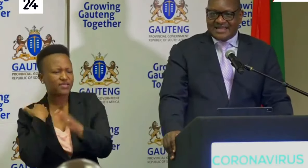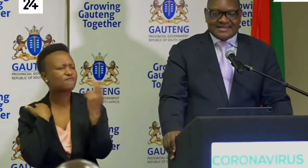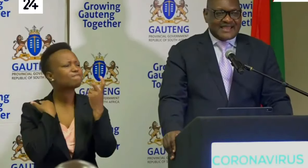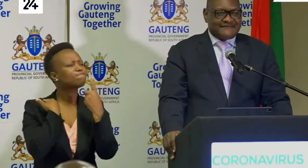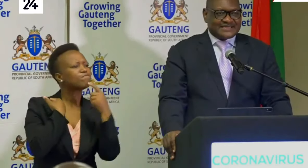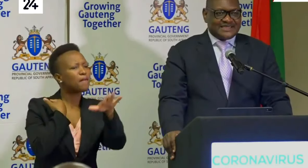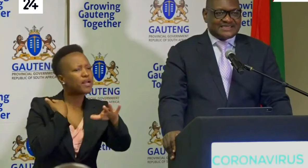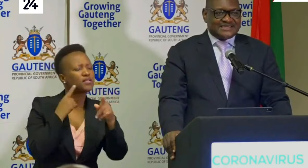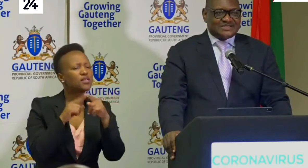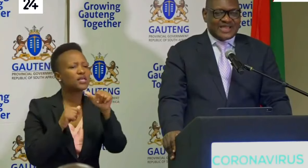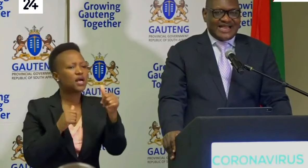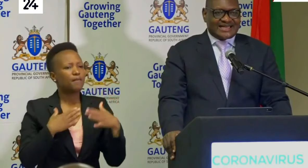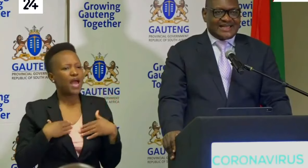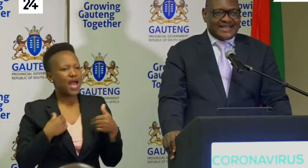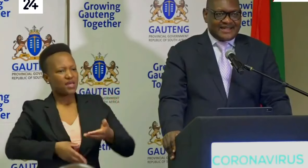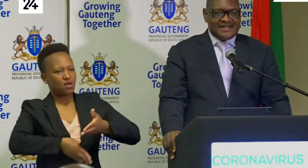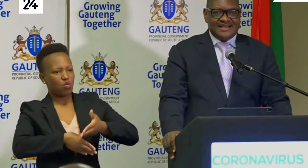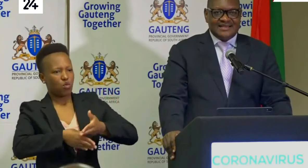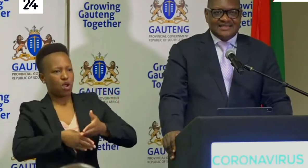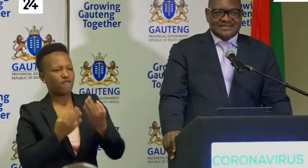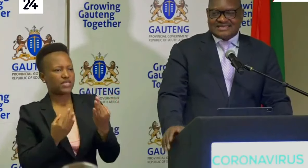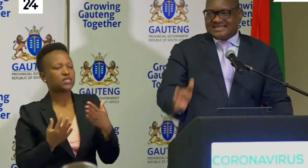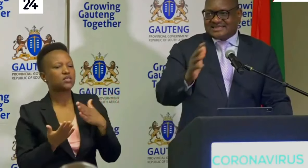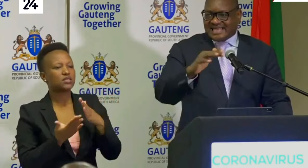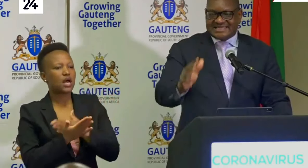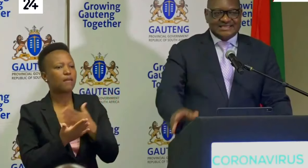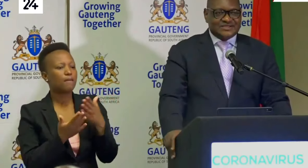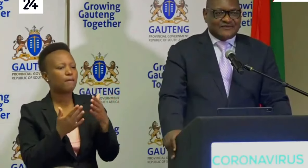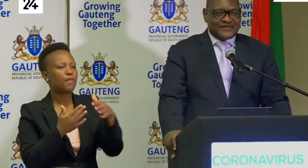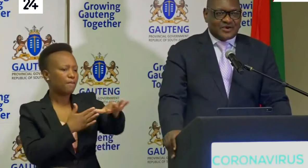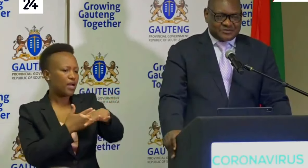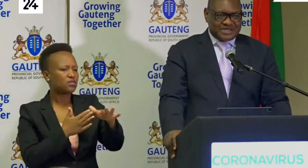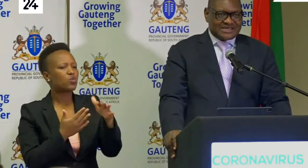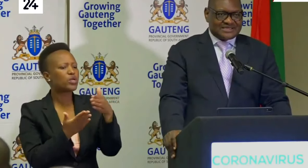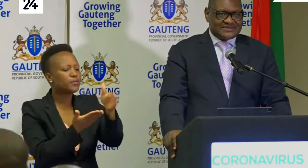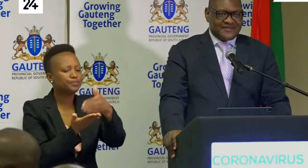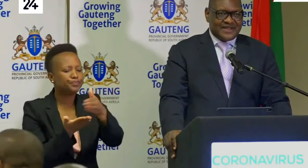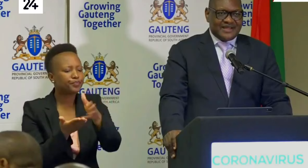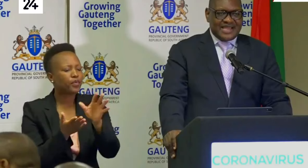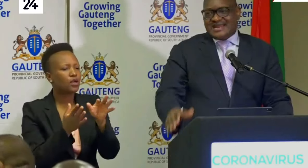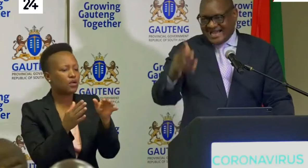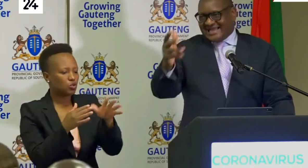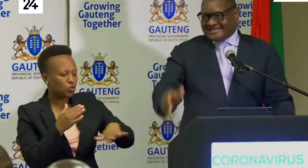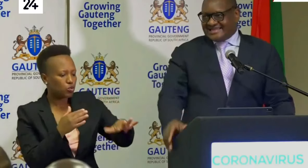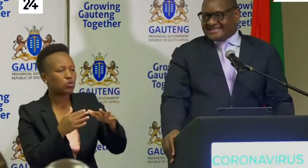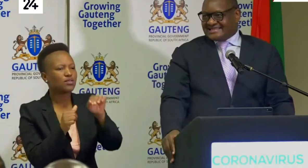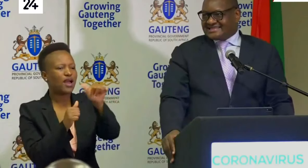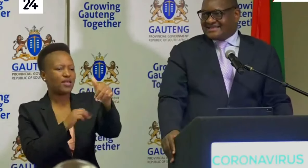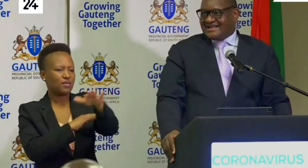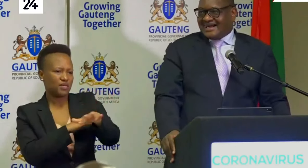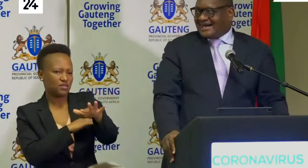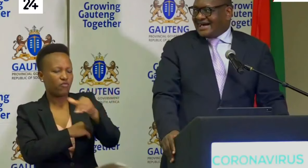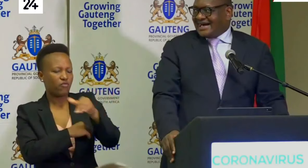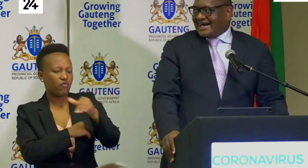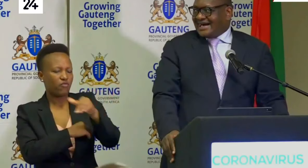health care facilities, we are clearing certain sections of the hospitals, and in other instances,